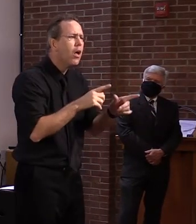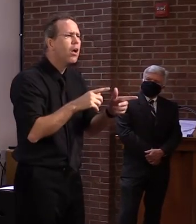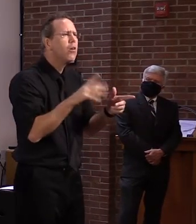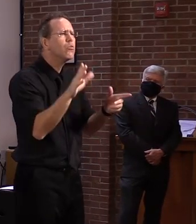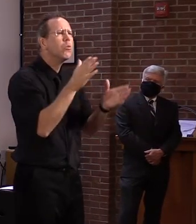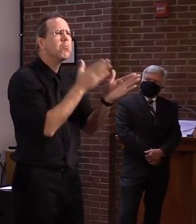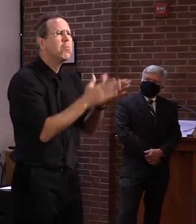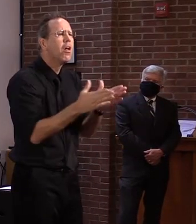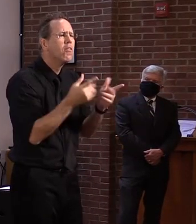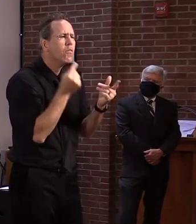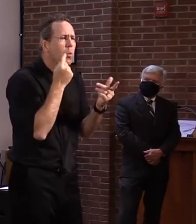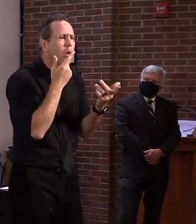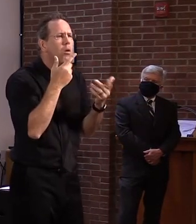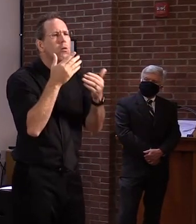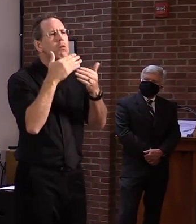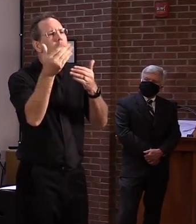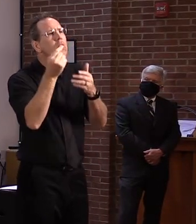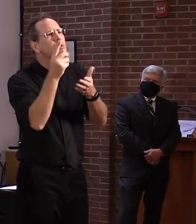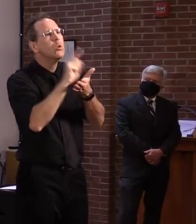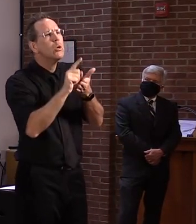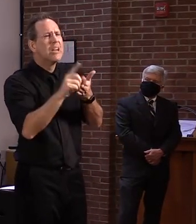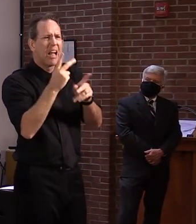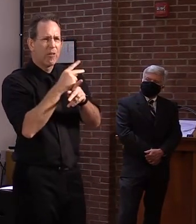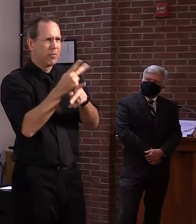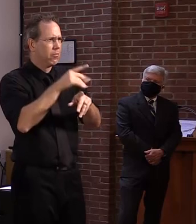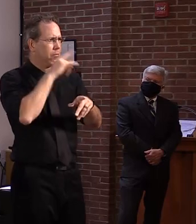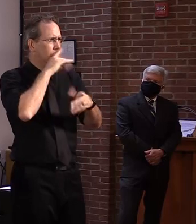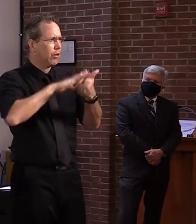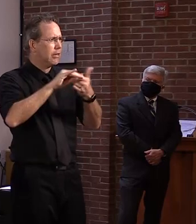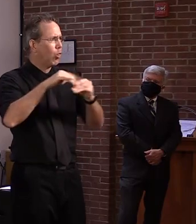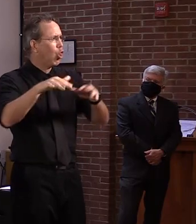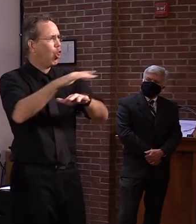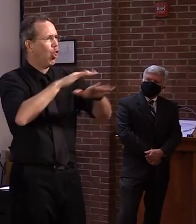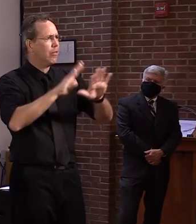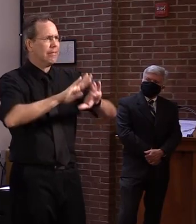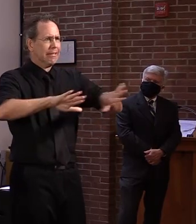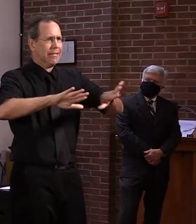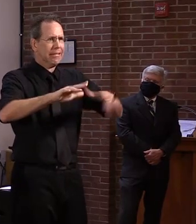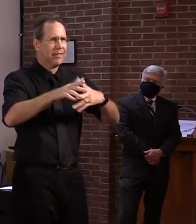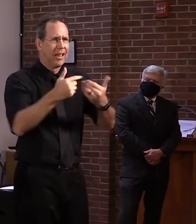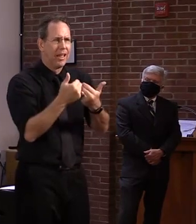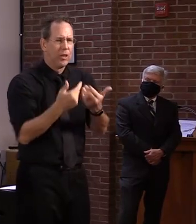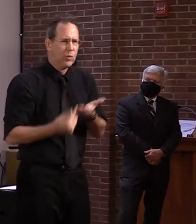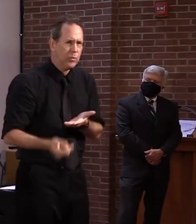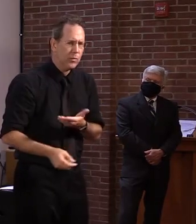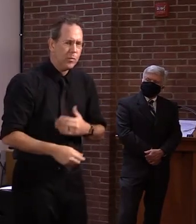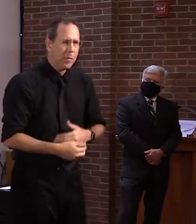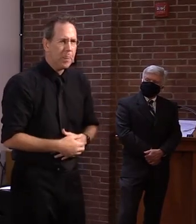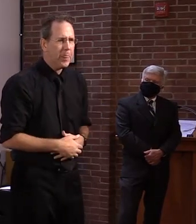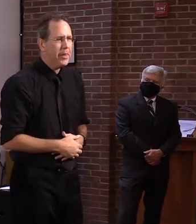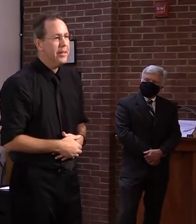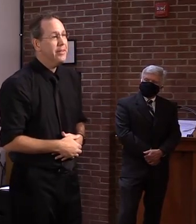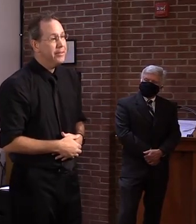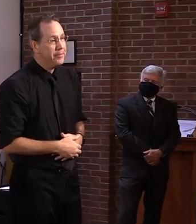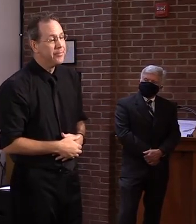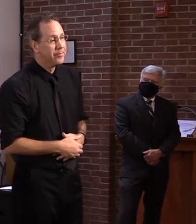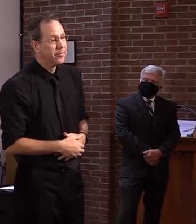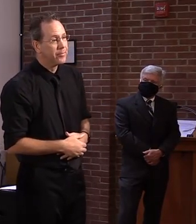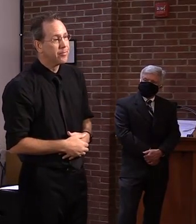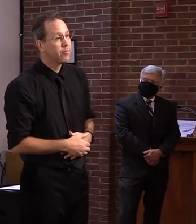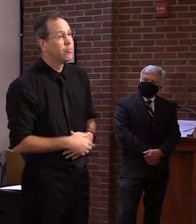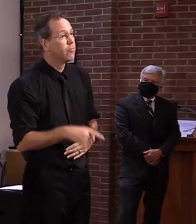Yeah. In some respects, you know, we have the school systems that I believe that everyone is going to be masked up